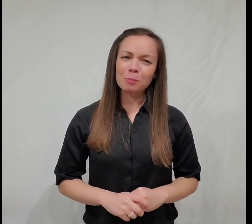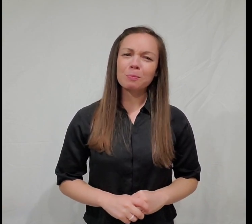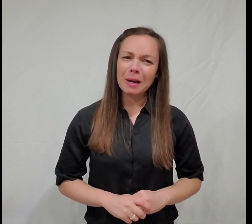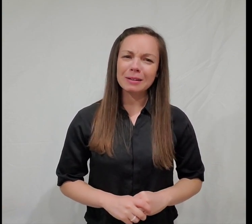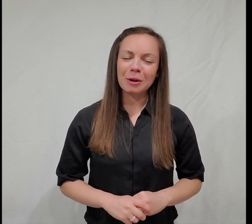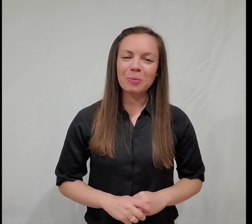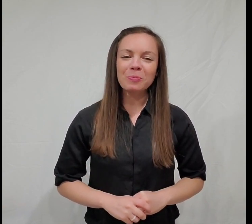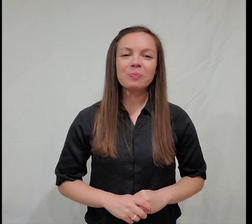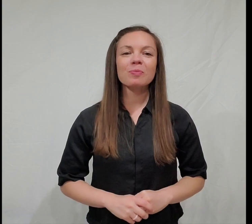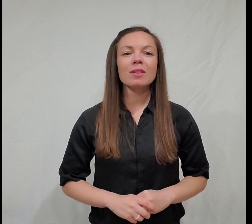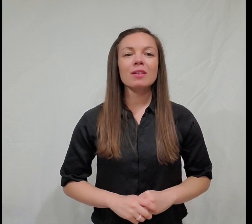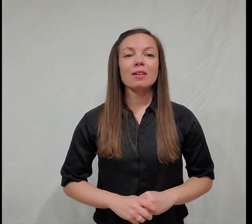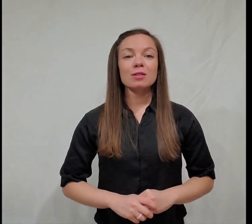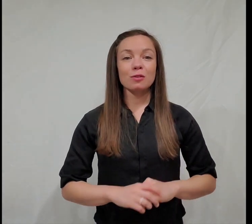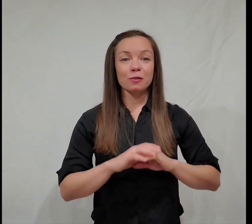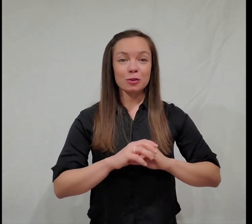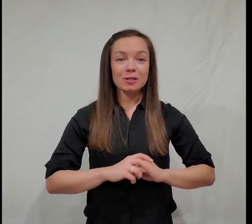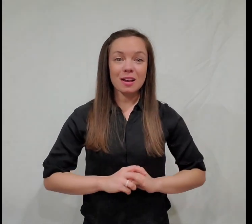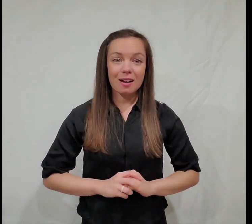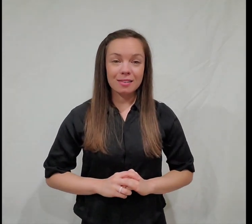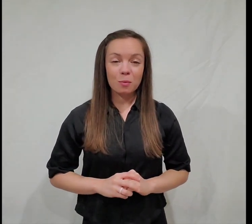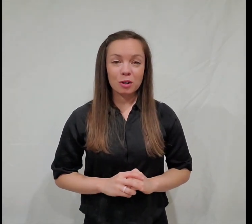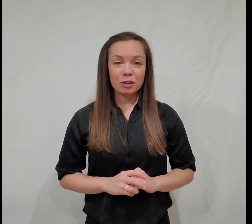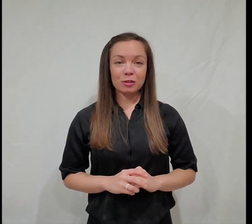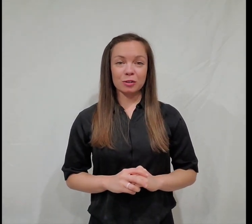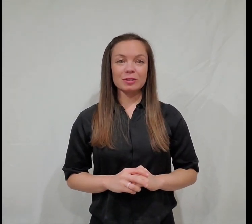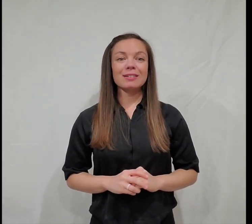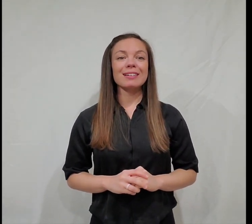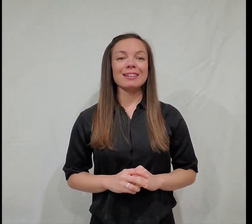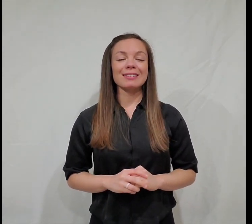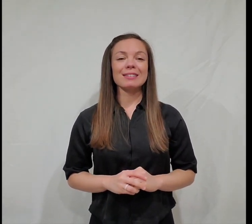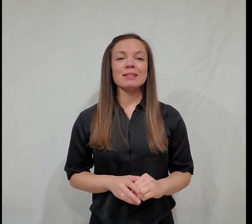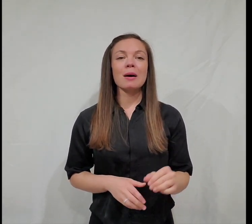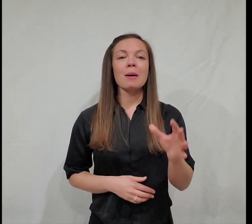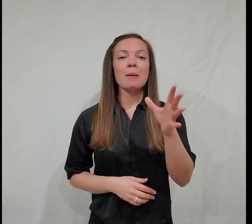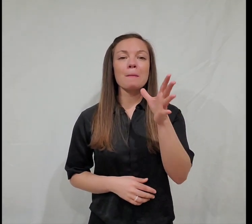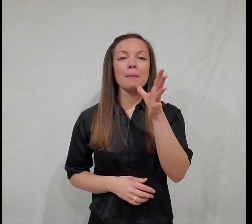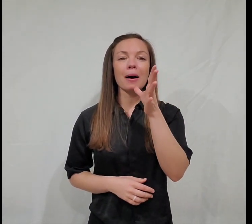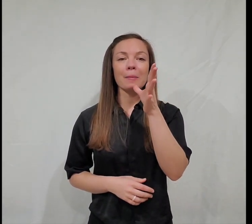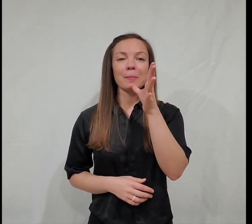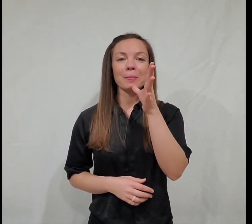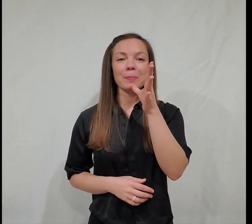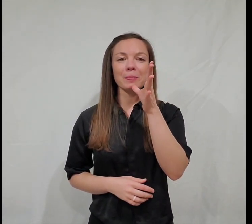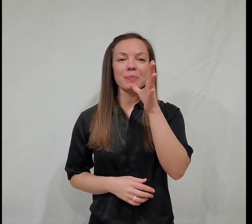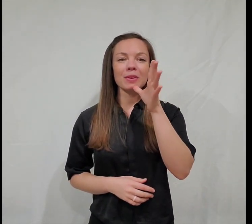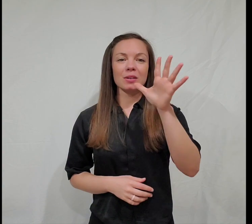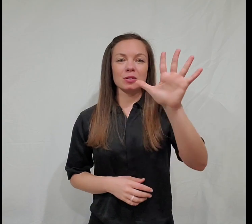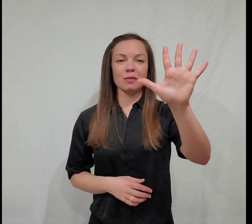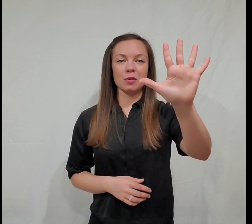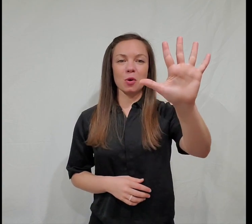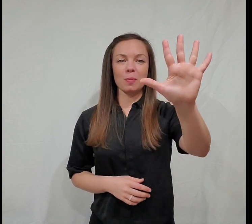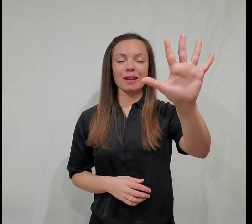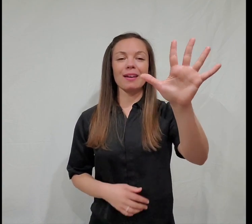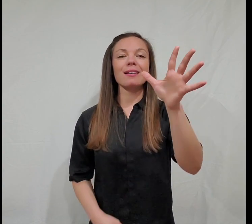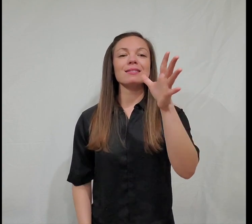might know. So the first sign that we're going to learn is mom. So you have an open hand,